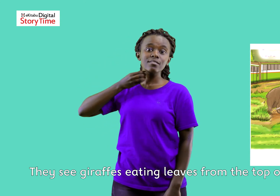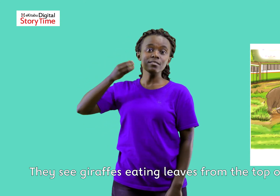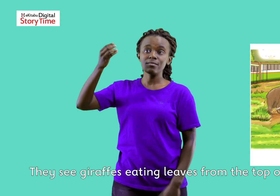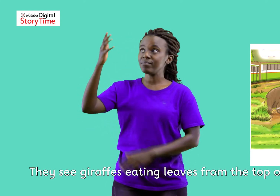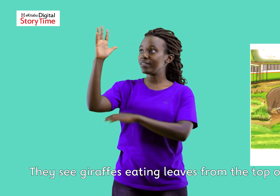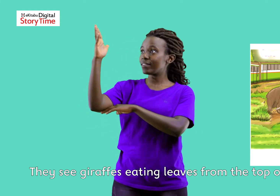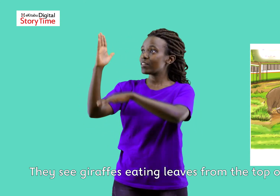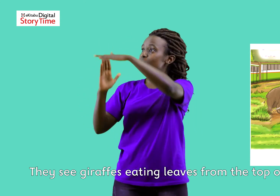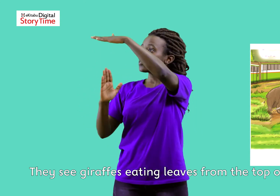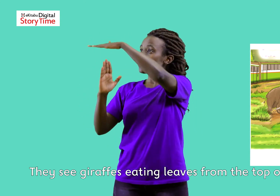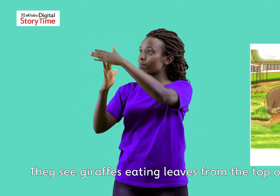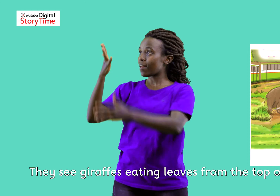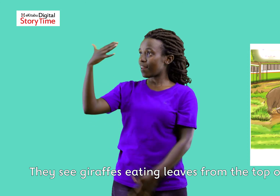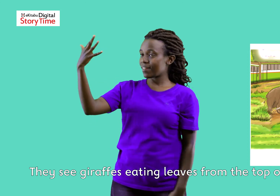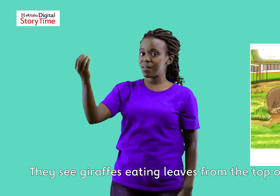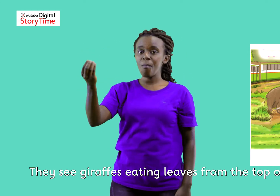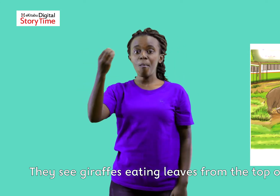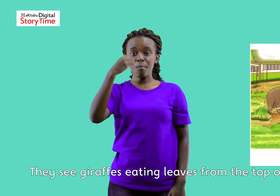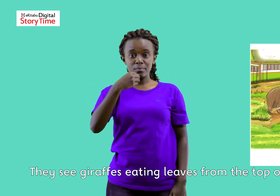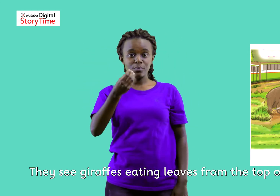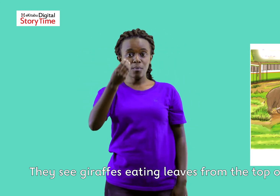They see giraffes eating leaves from the top of trees.